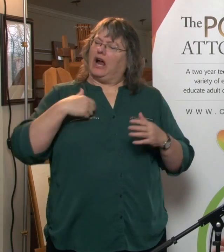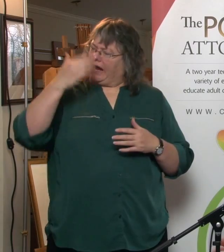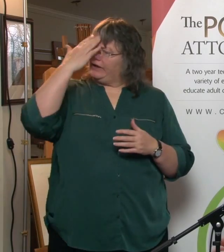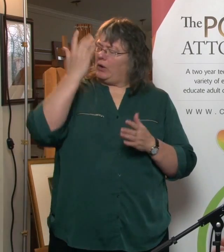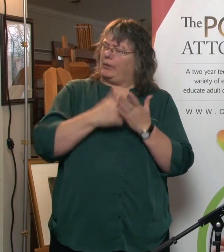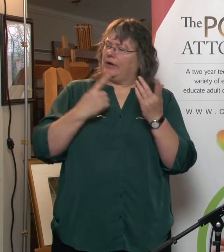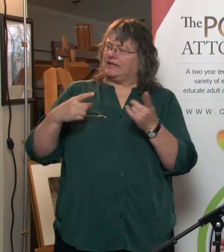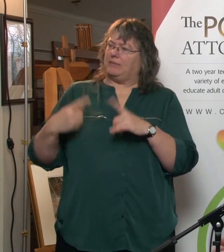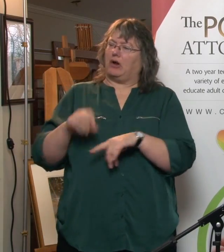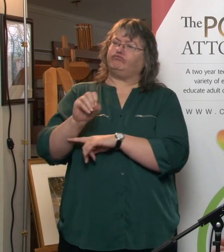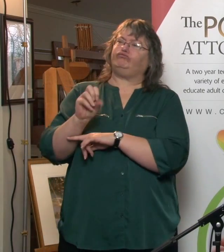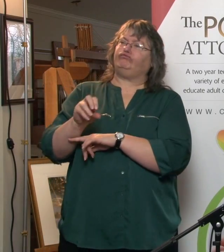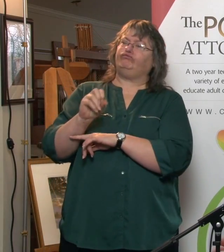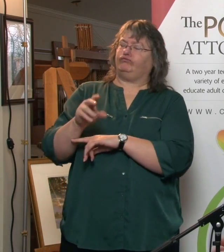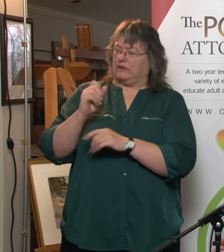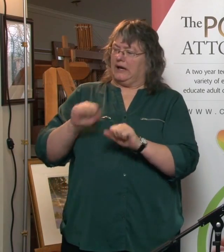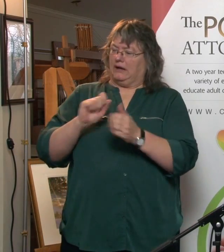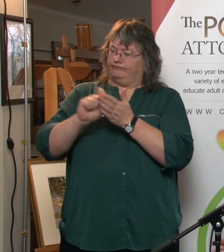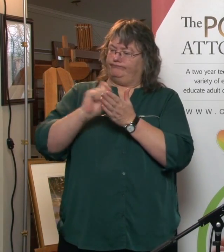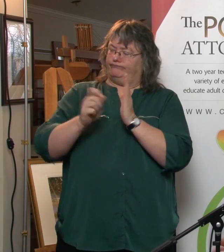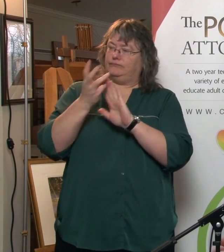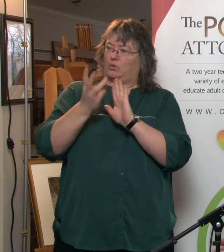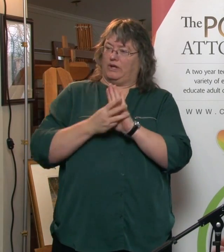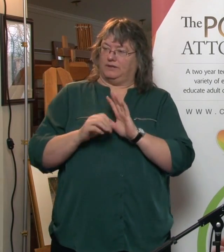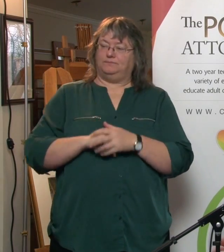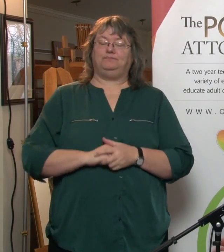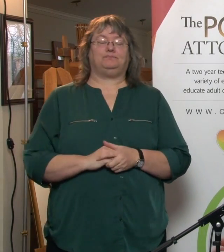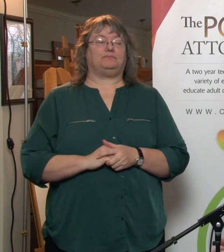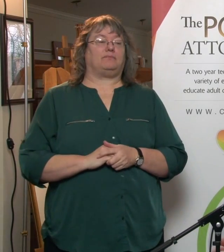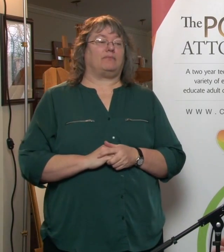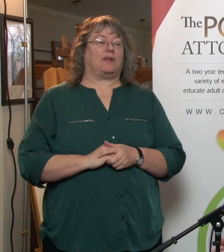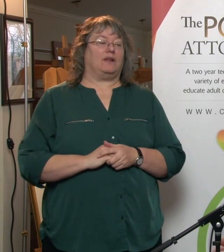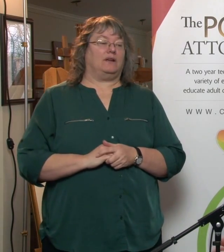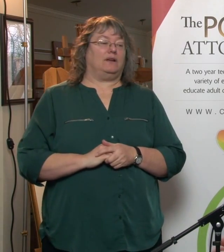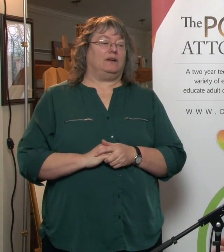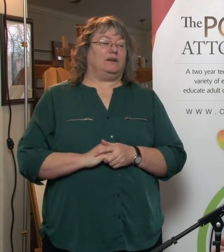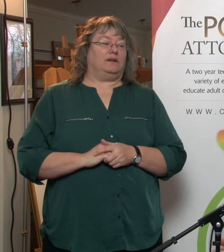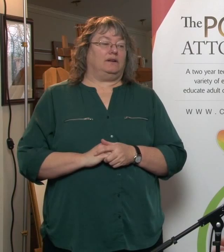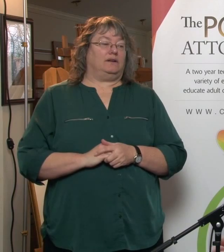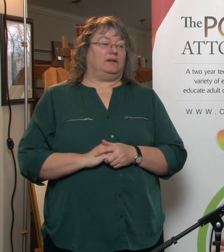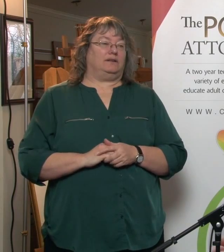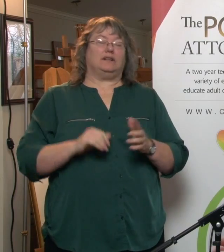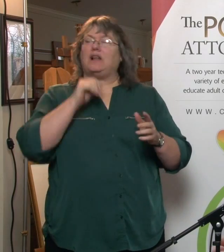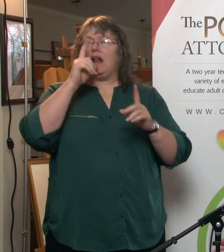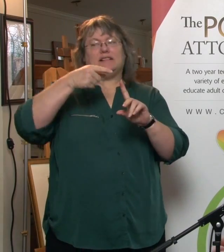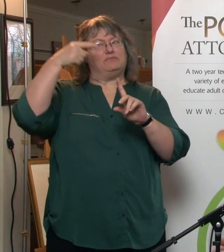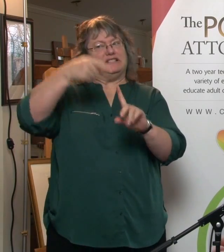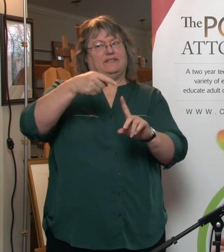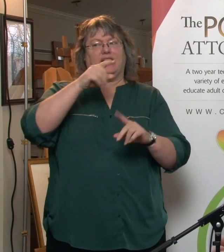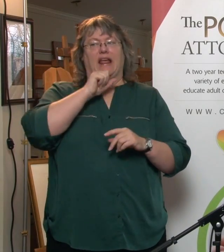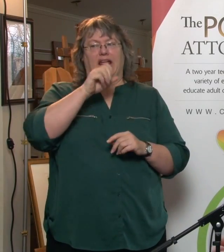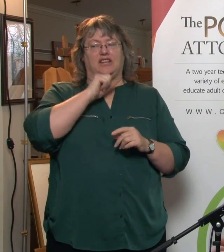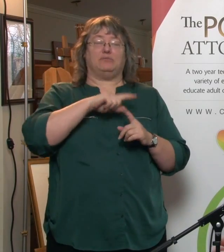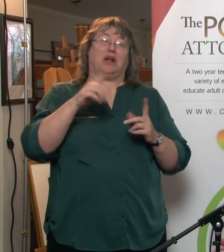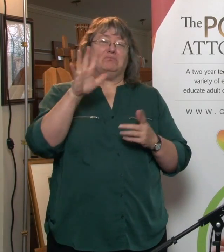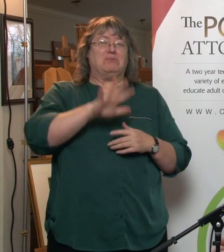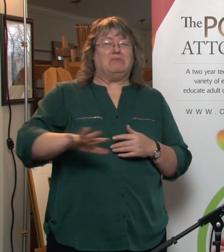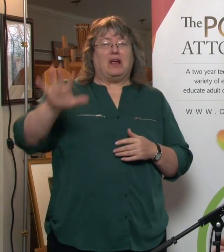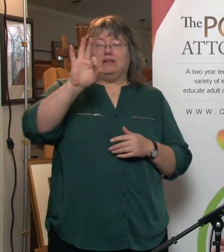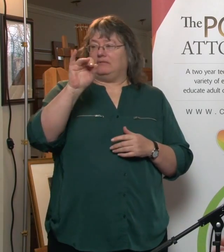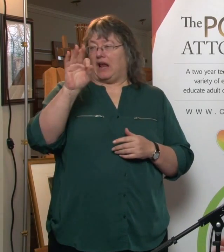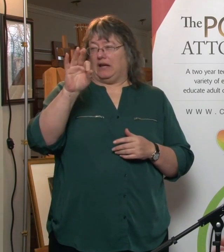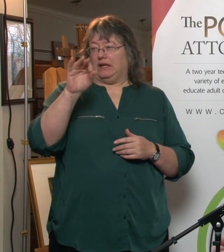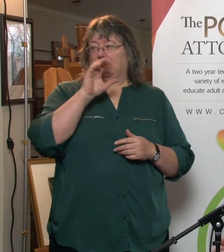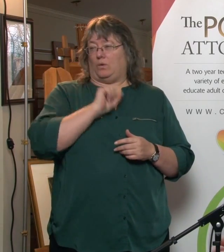what's going on. I'm capable of doing the will. If I was, and there's not a set age, but 90 would be a pretty obvious one,